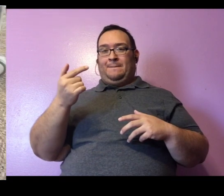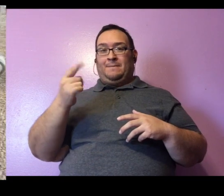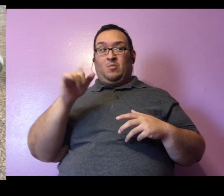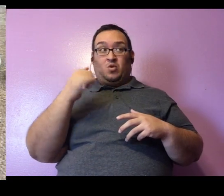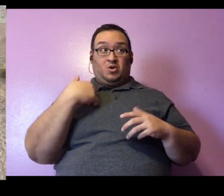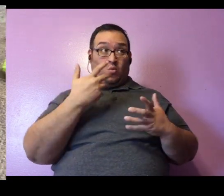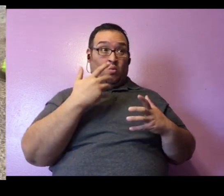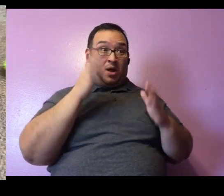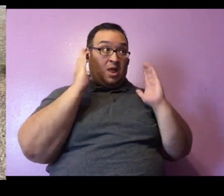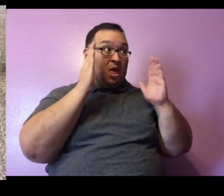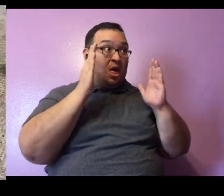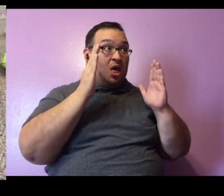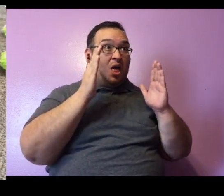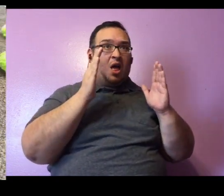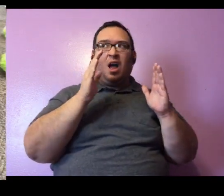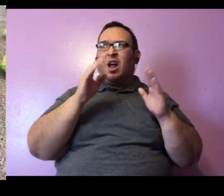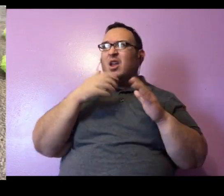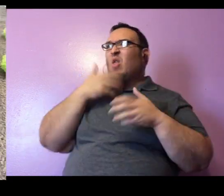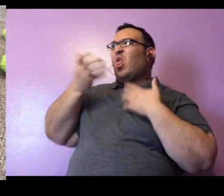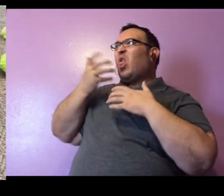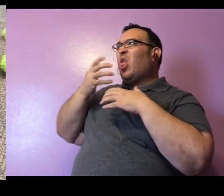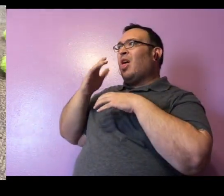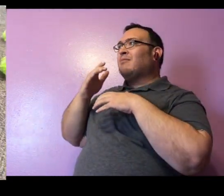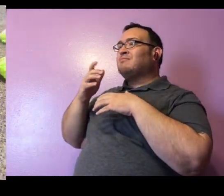our attention. Boy does she yell and tell us.